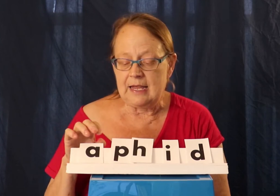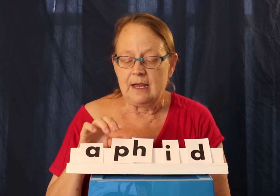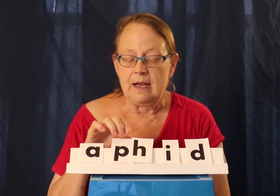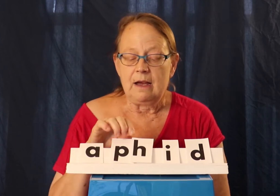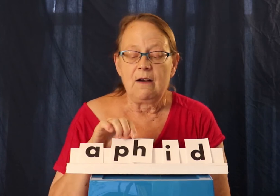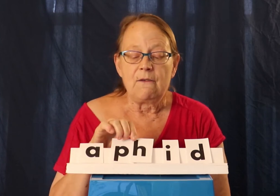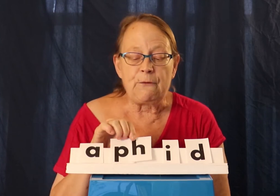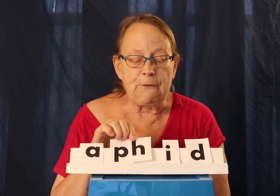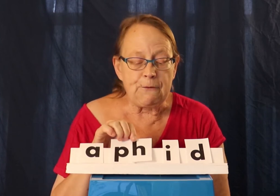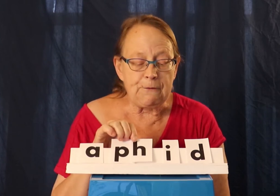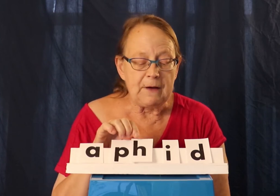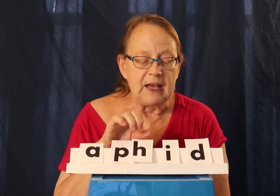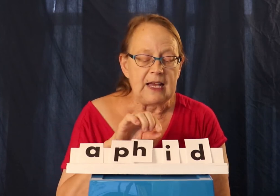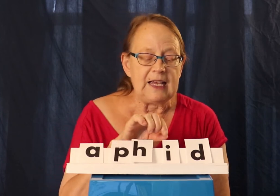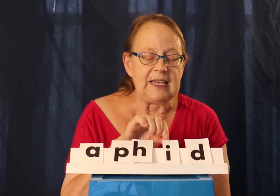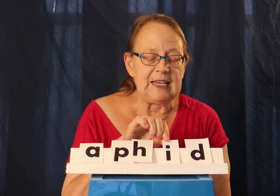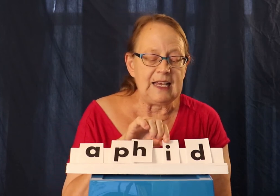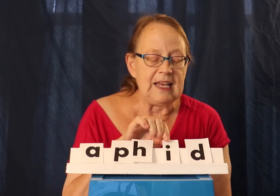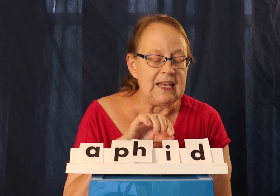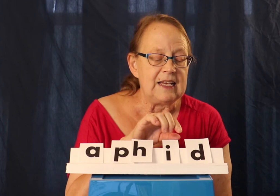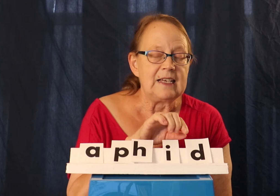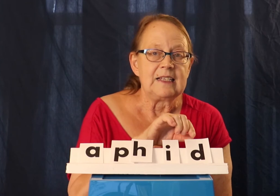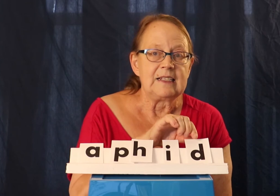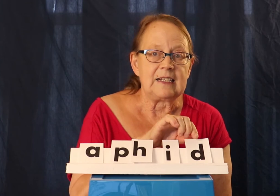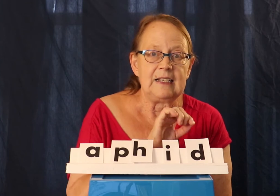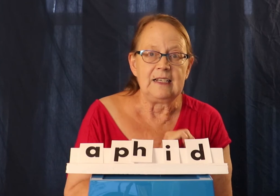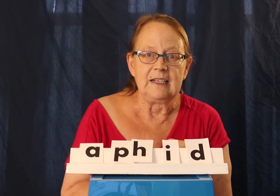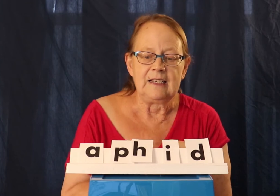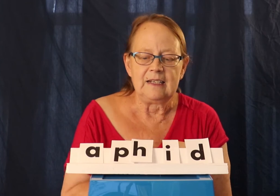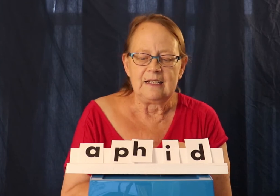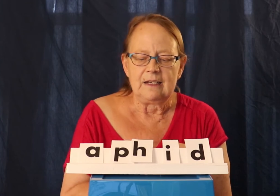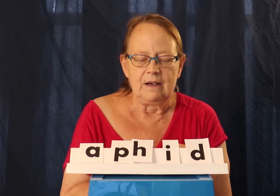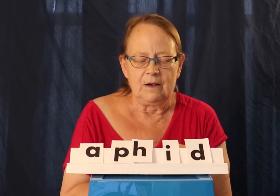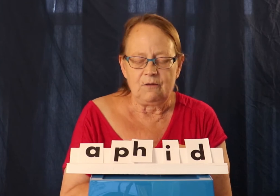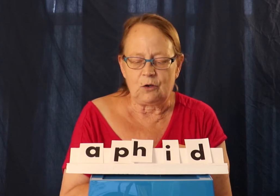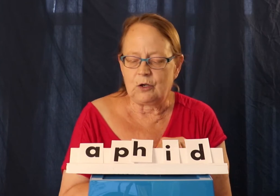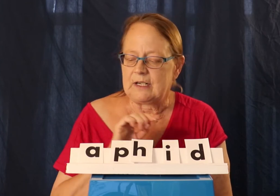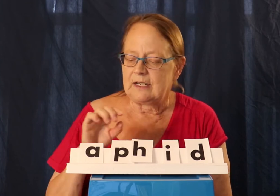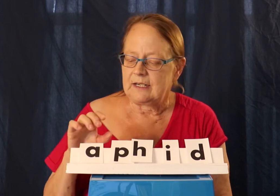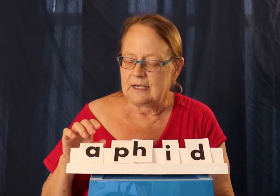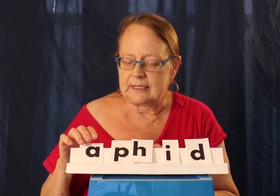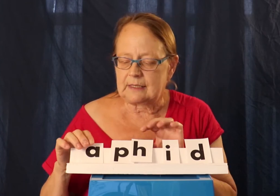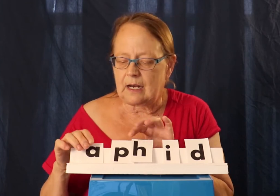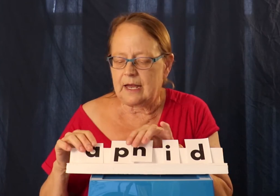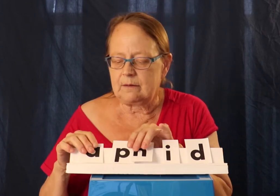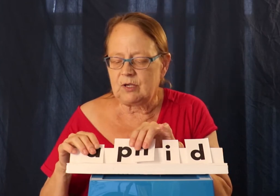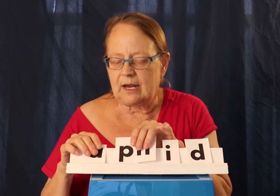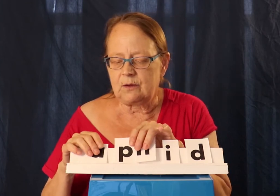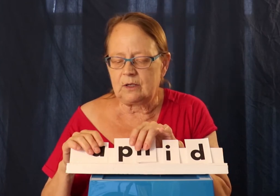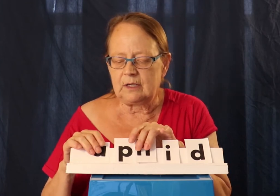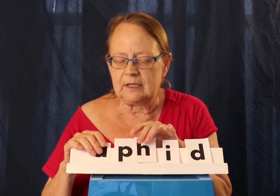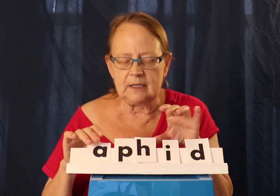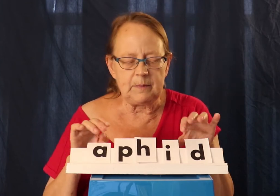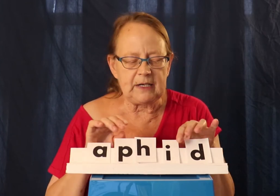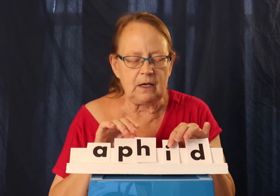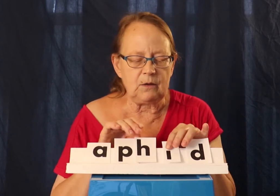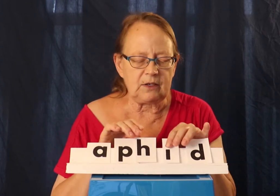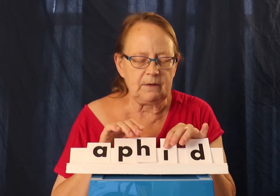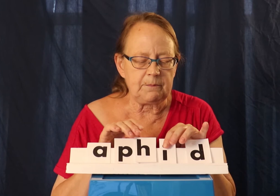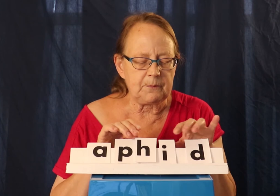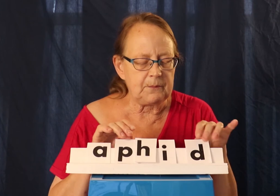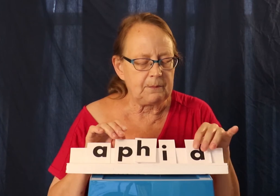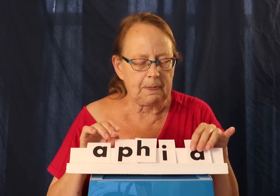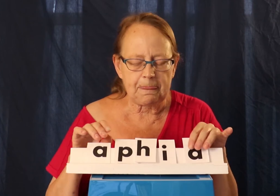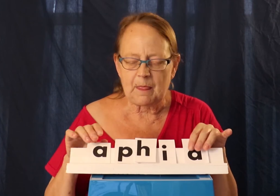A, f, i, d. Good. Let's slide them together a little bit